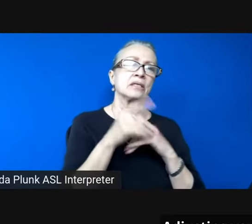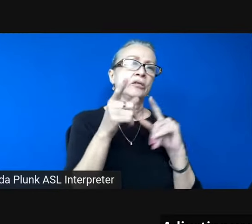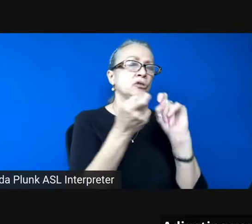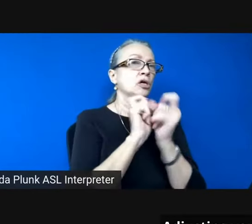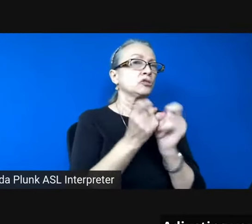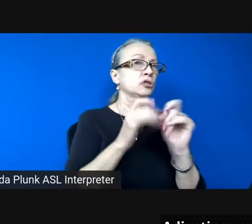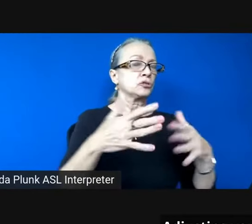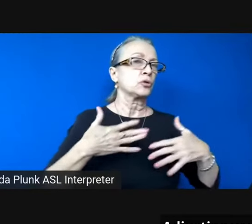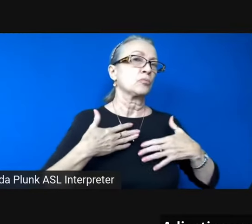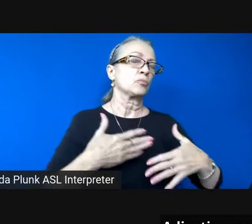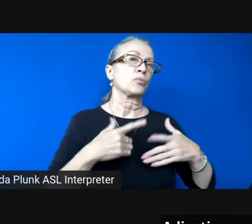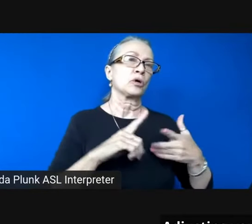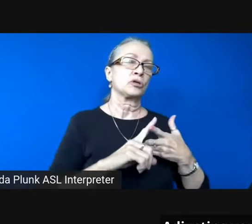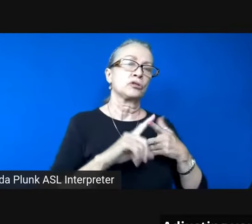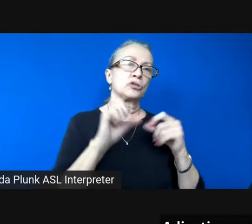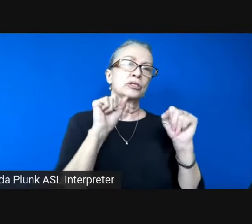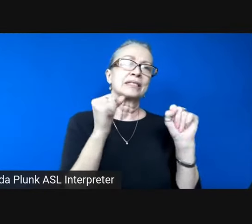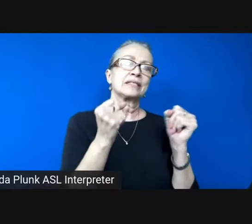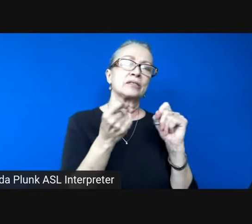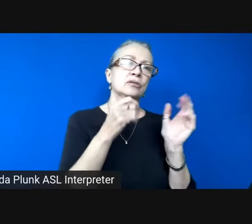seasonal rhythm of grasses